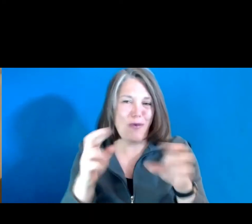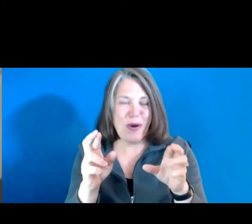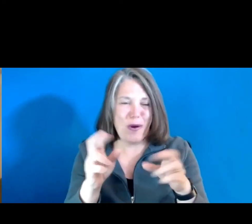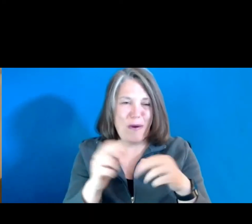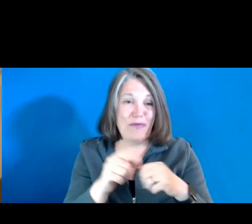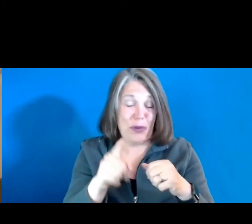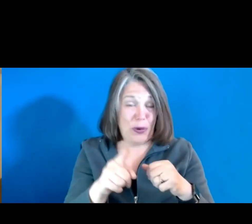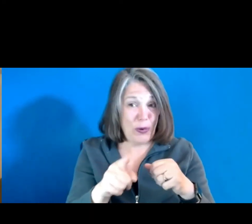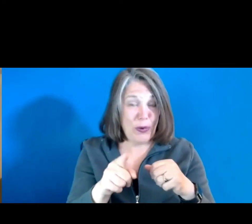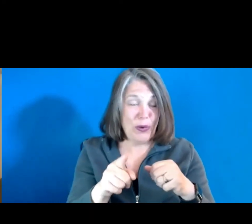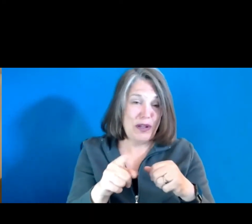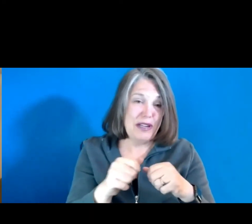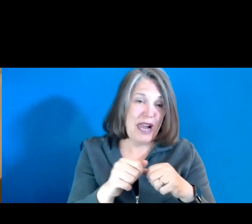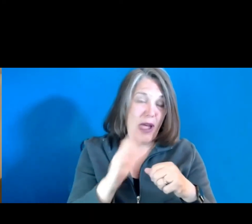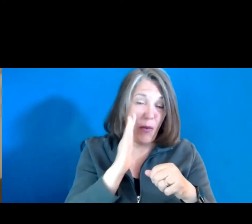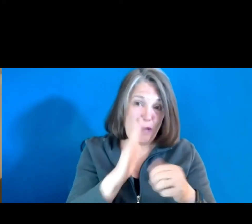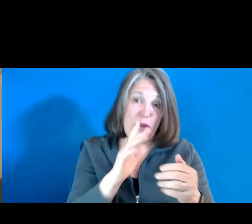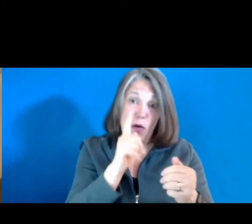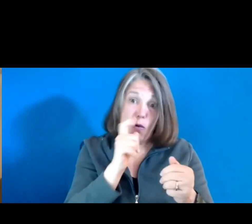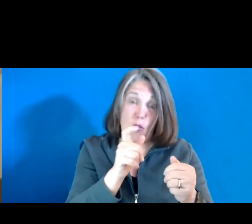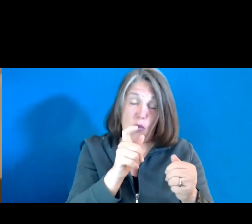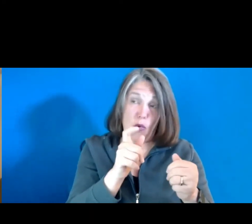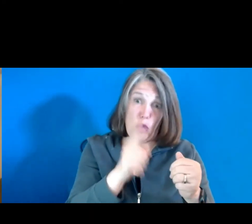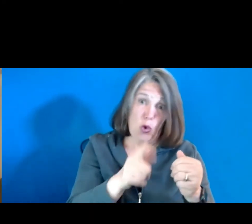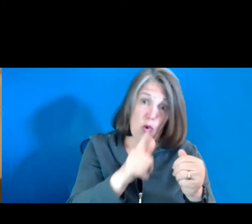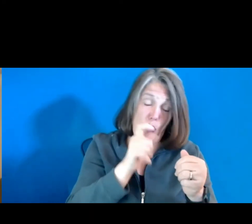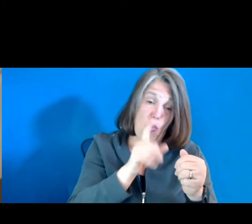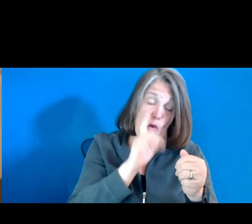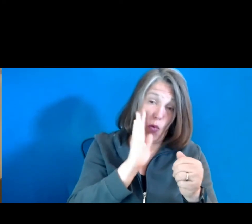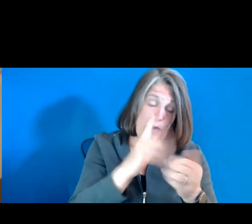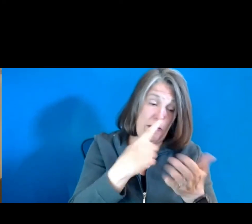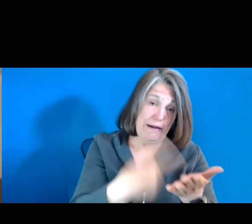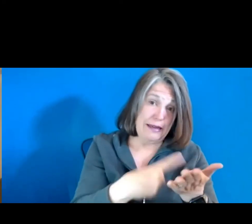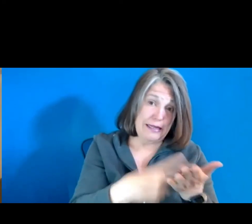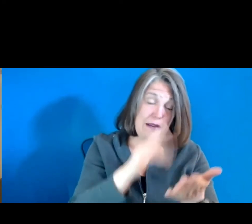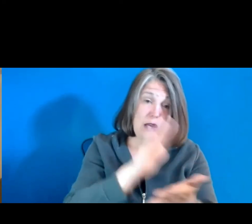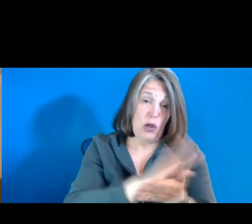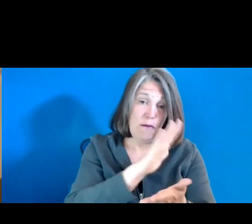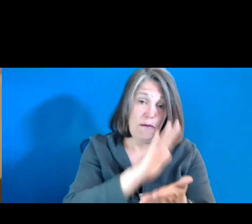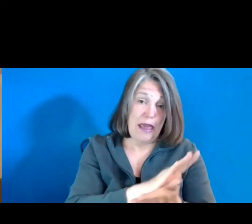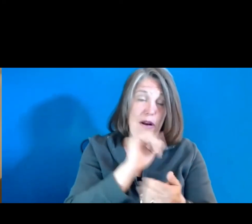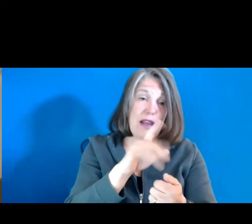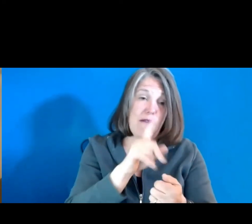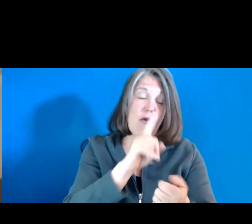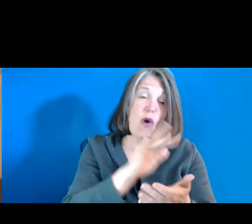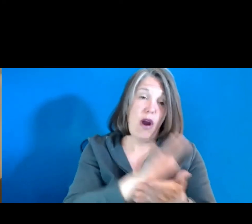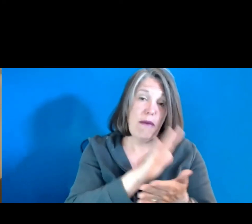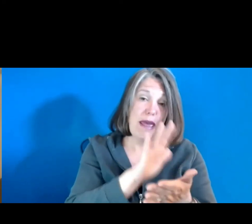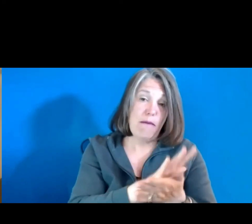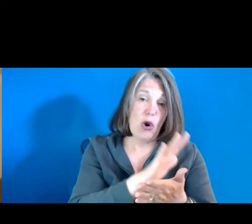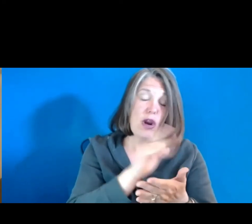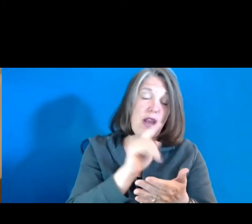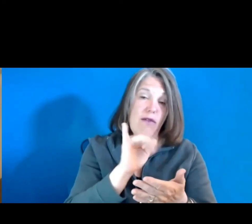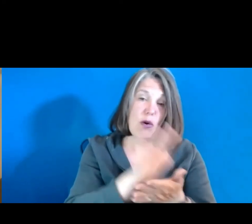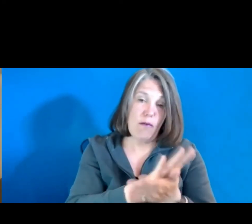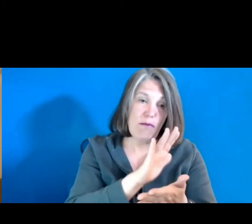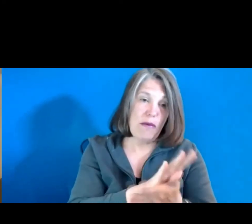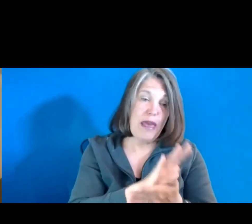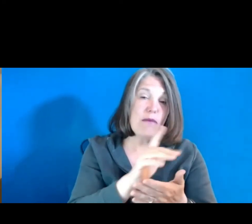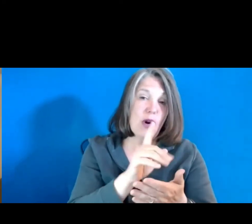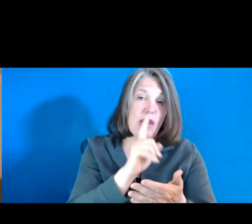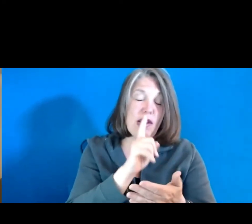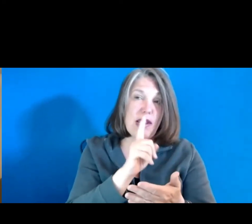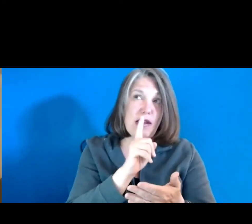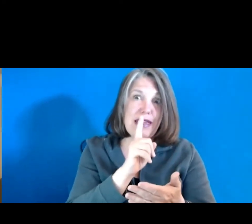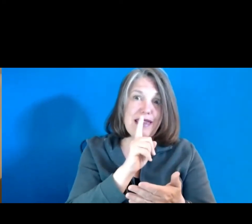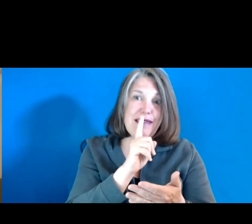You will be discussing your papers, if your paper is in a round table, or